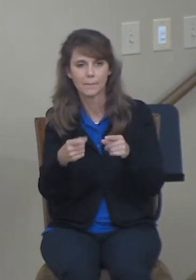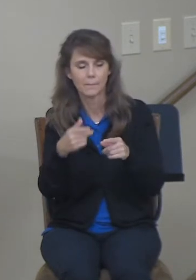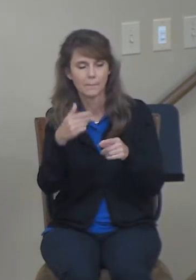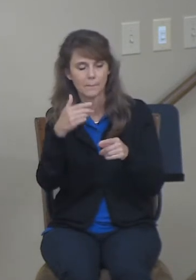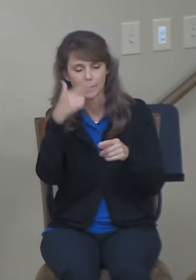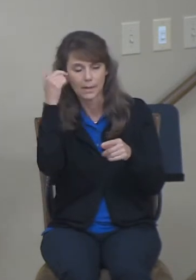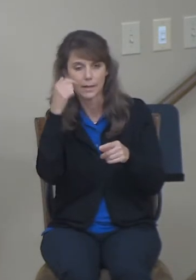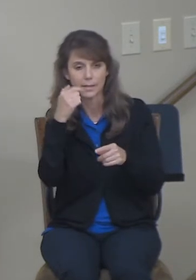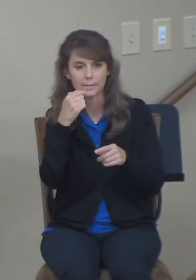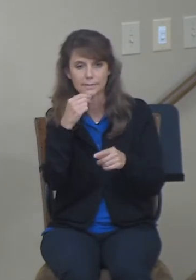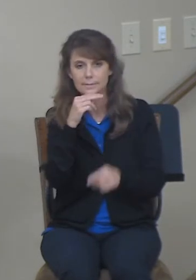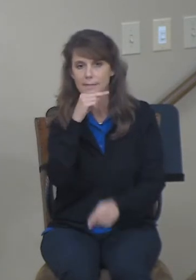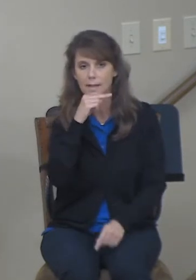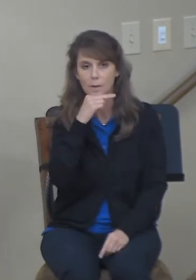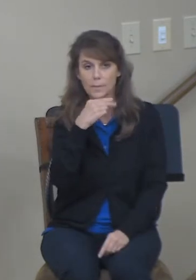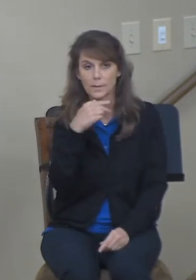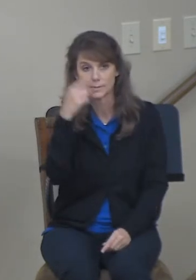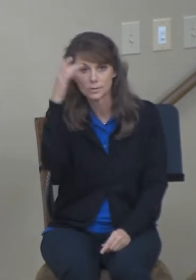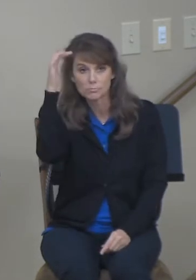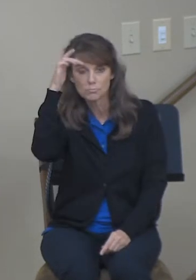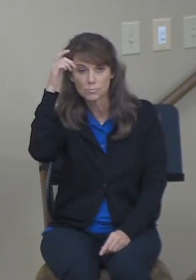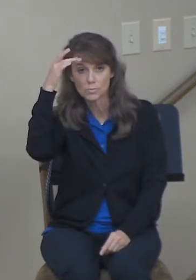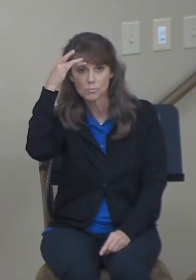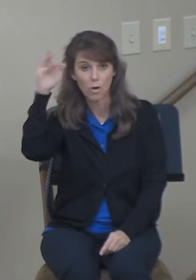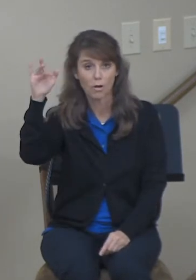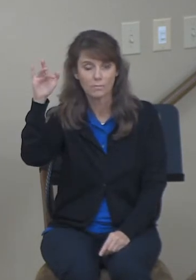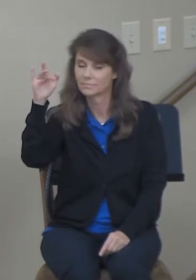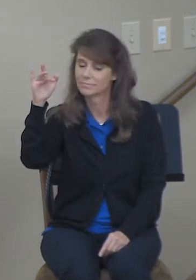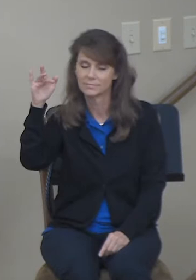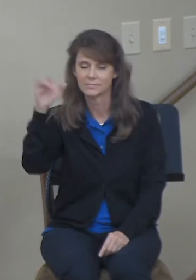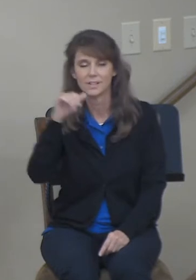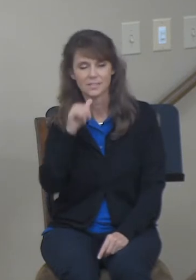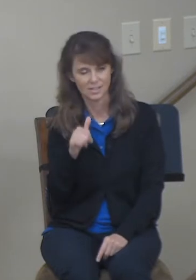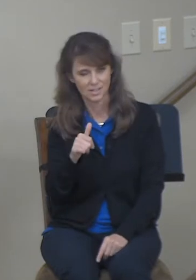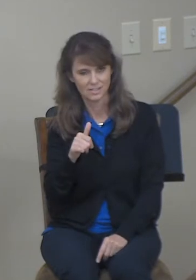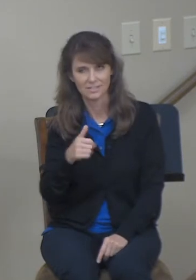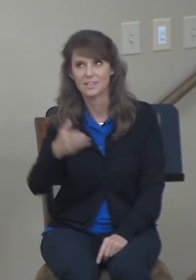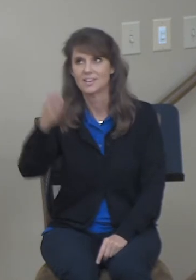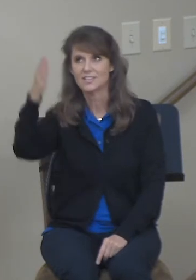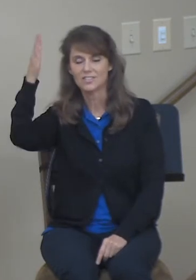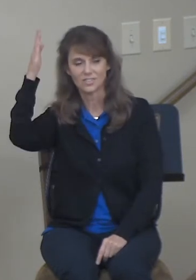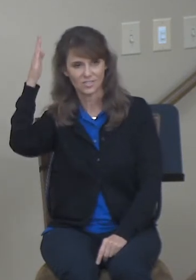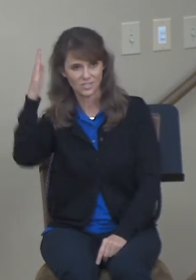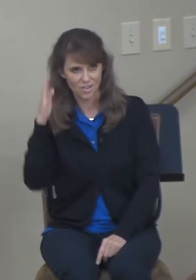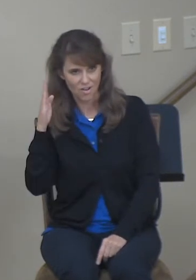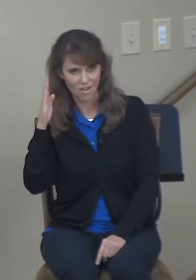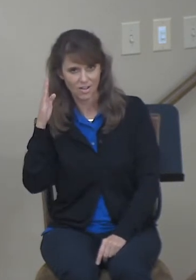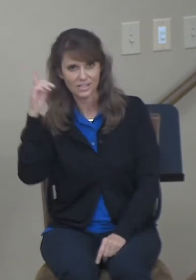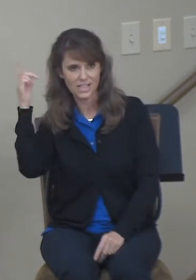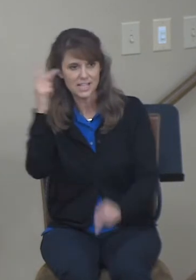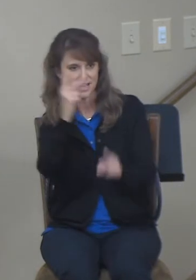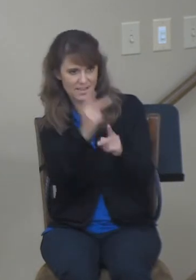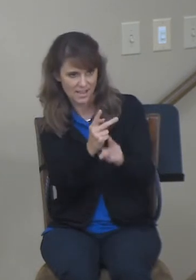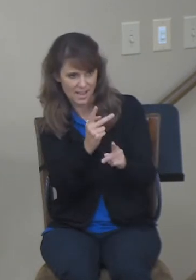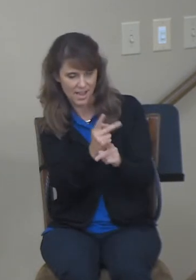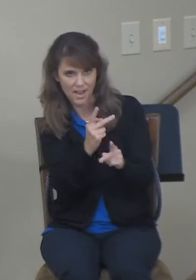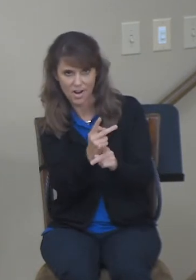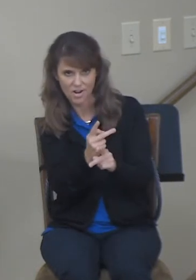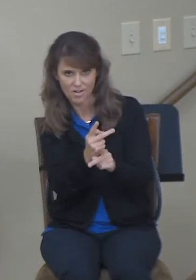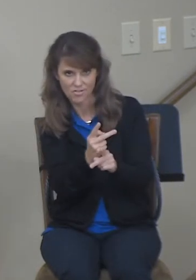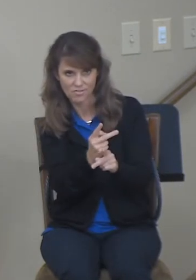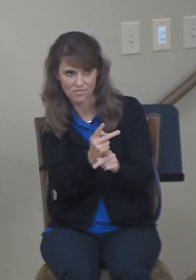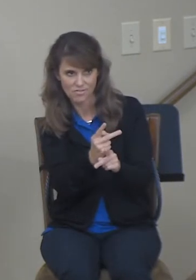smarter than everyone else. These things happen because God's providential care. We need to see this story